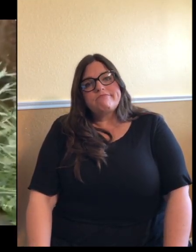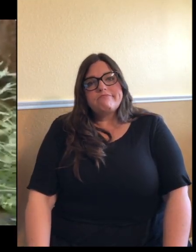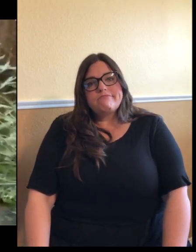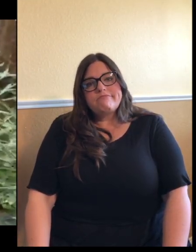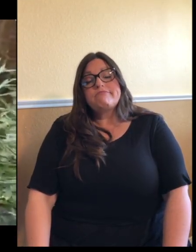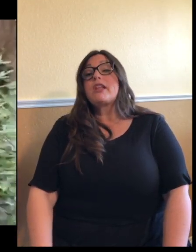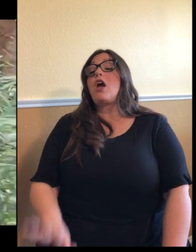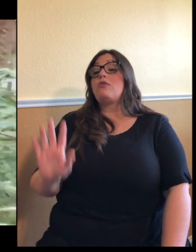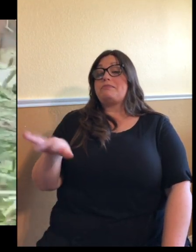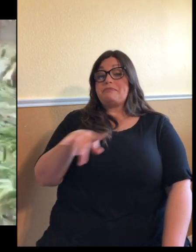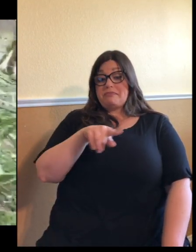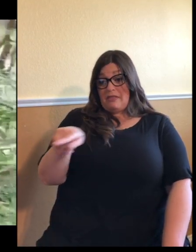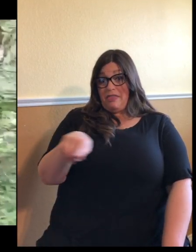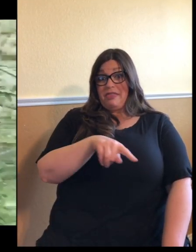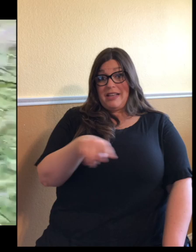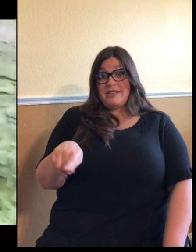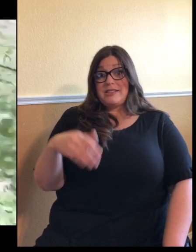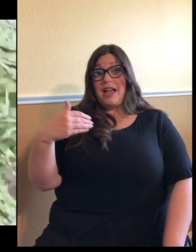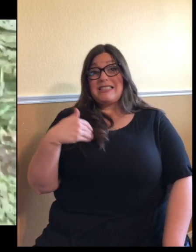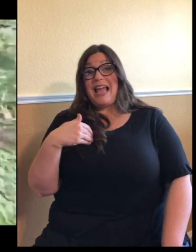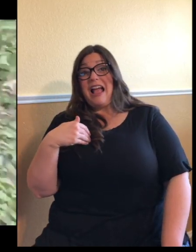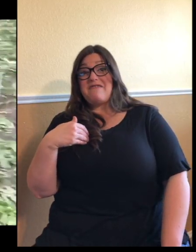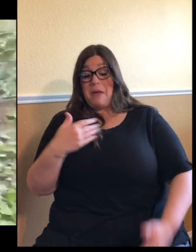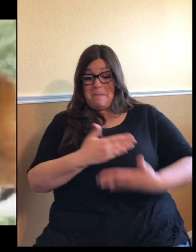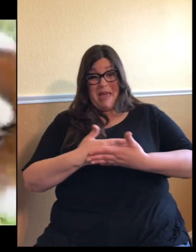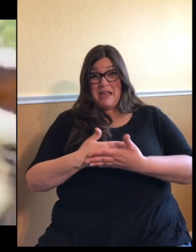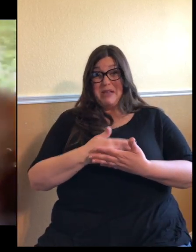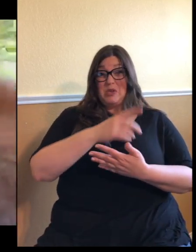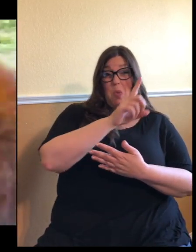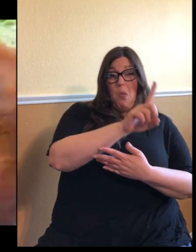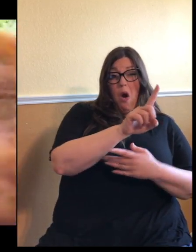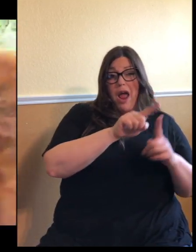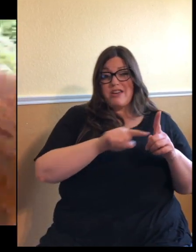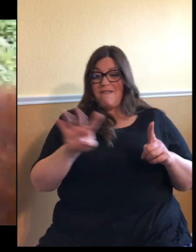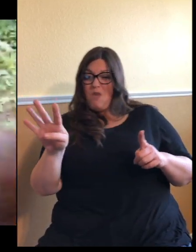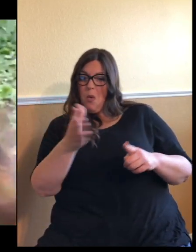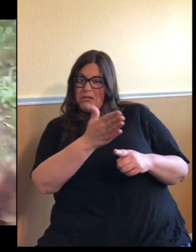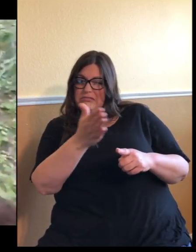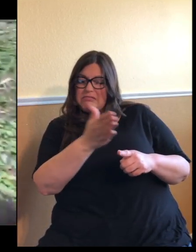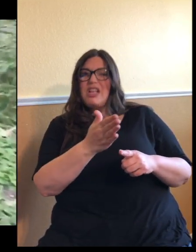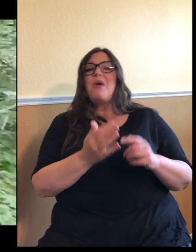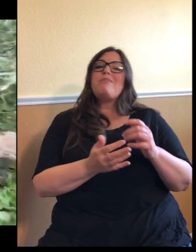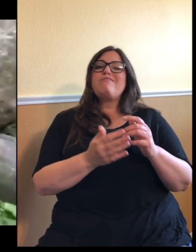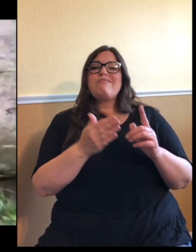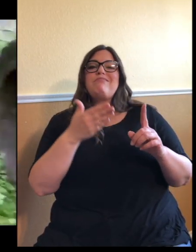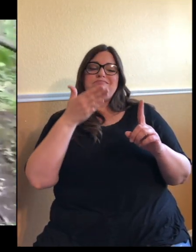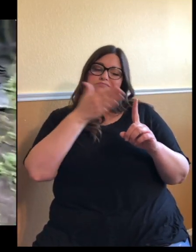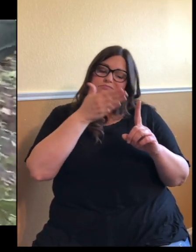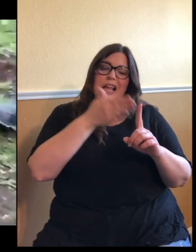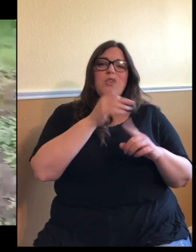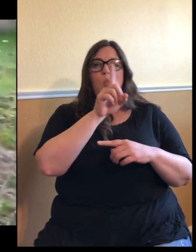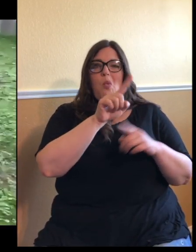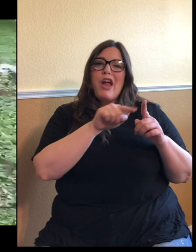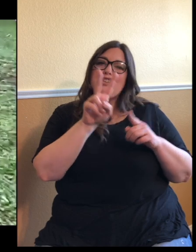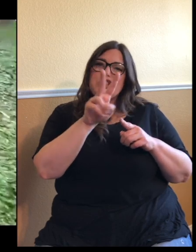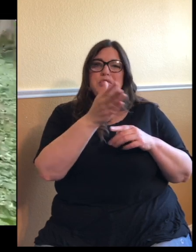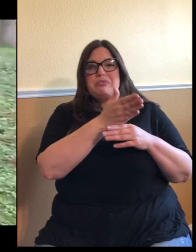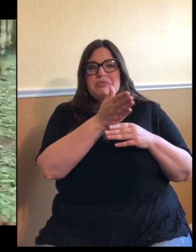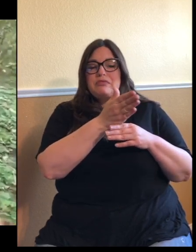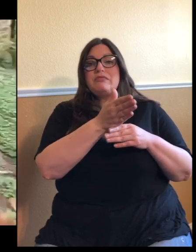These guys have one to four cubs at a time they can. One to two is average. The breeding season, they're seasonal. It's